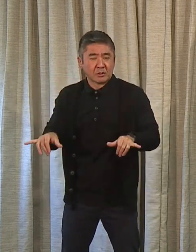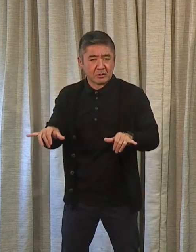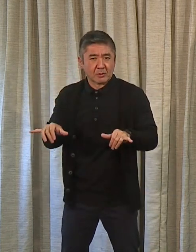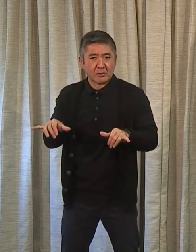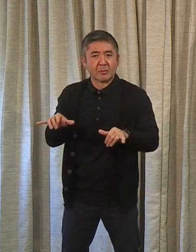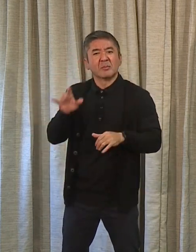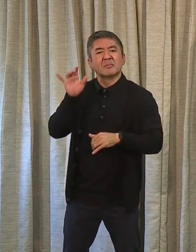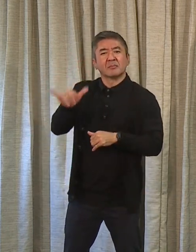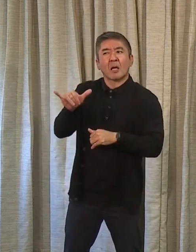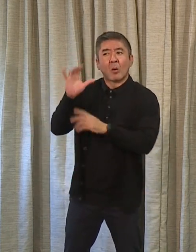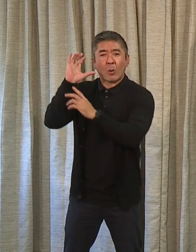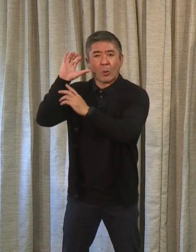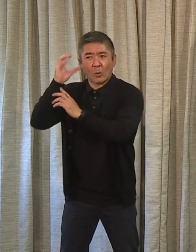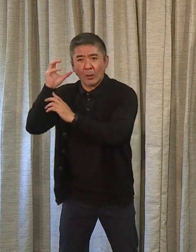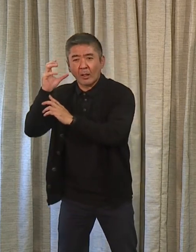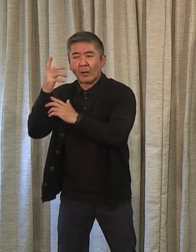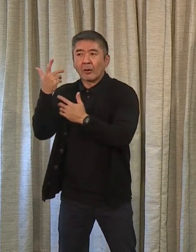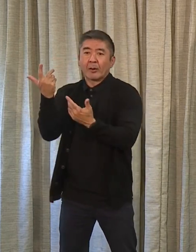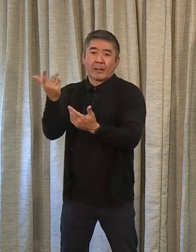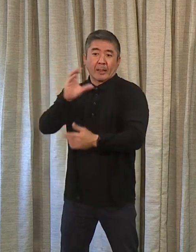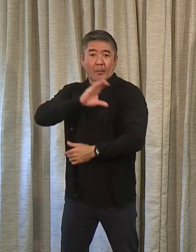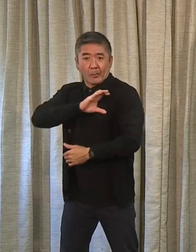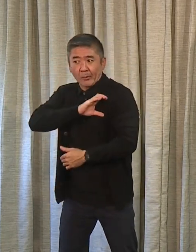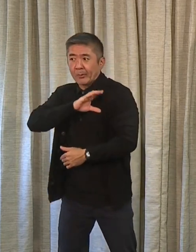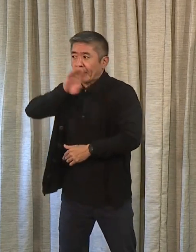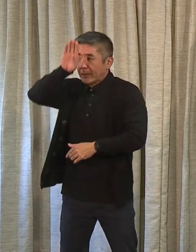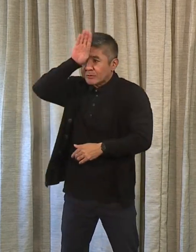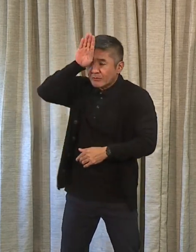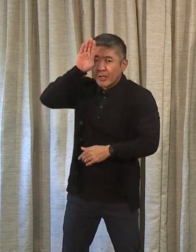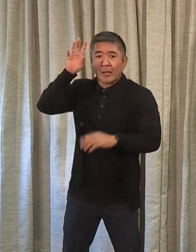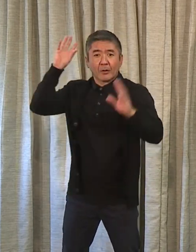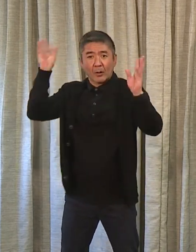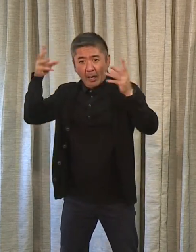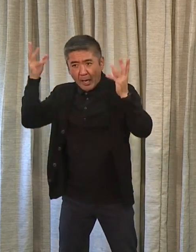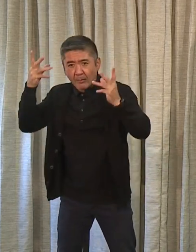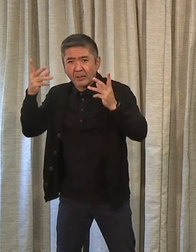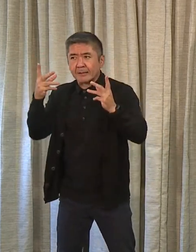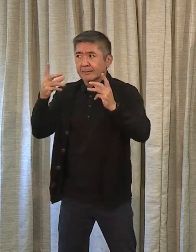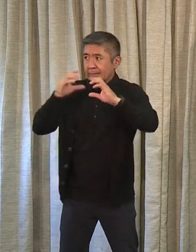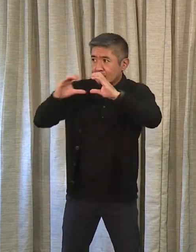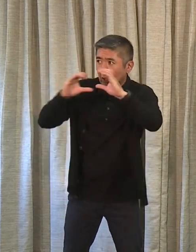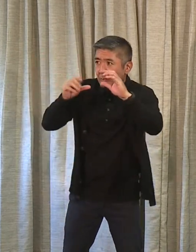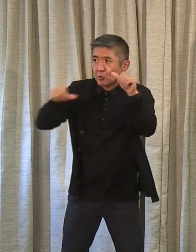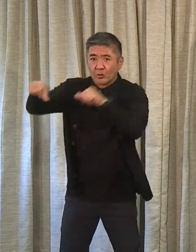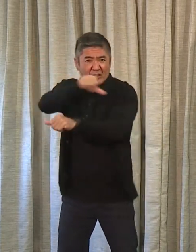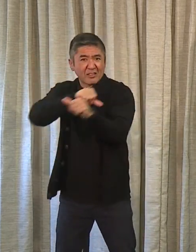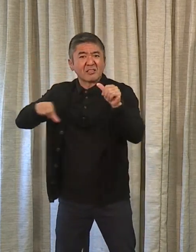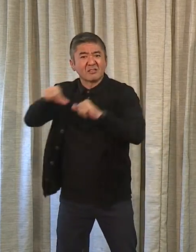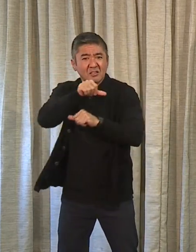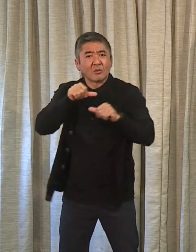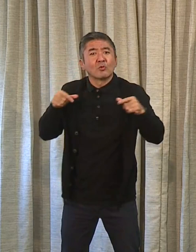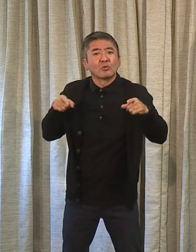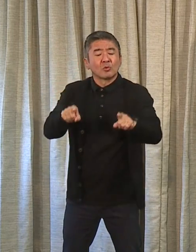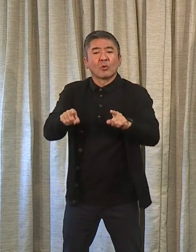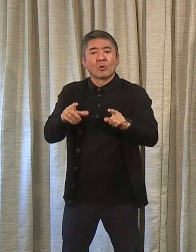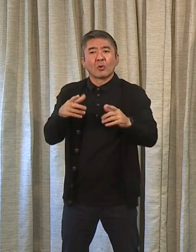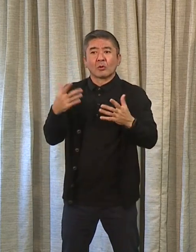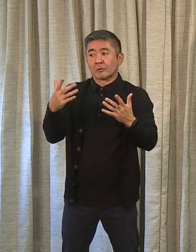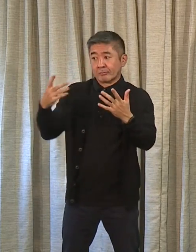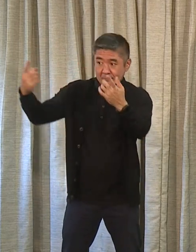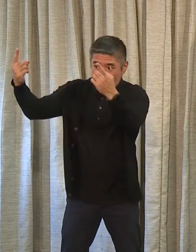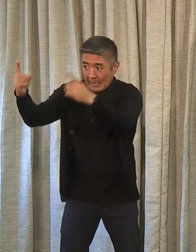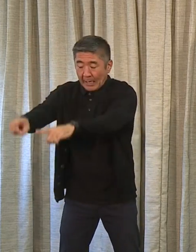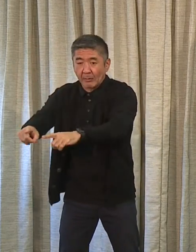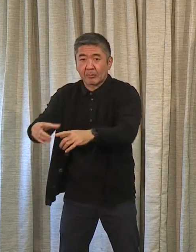radios that police, fire, EMS use to communicate with dispatch and each other during incidents.